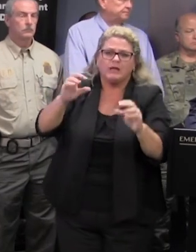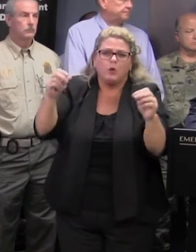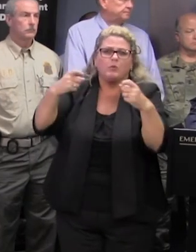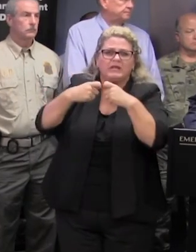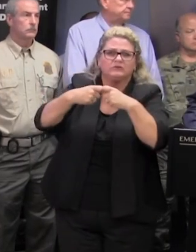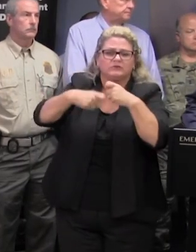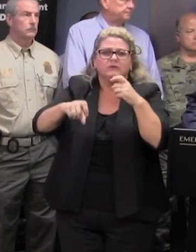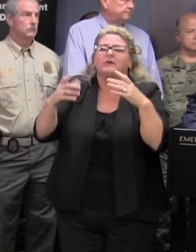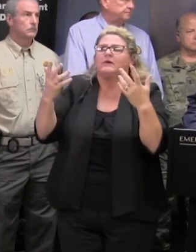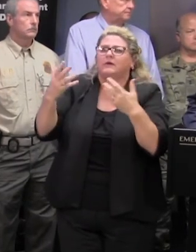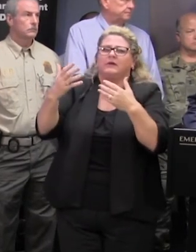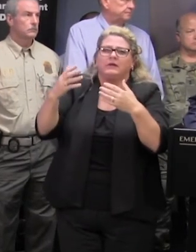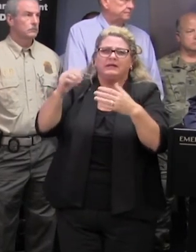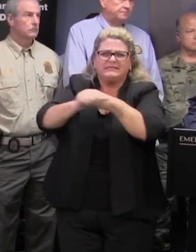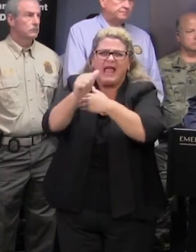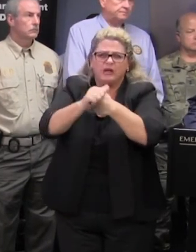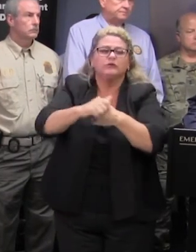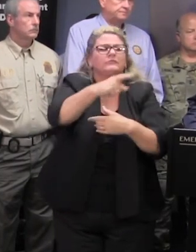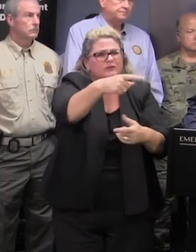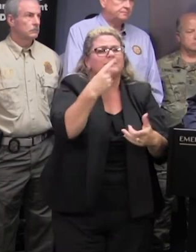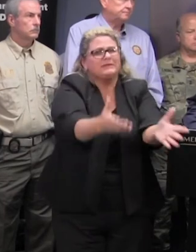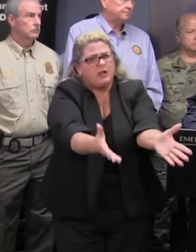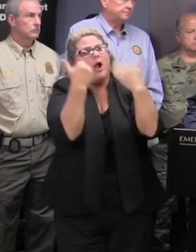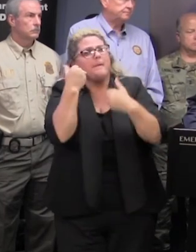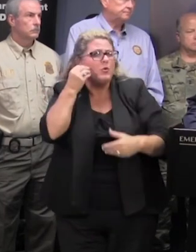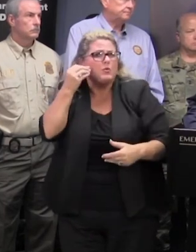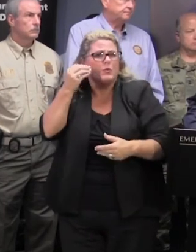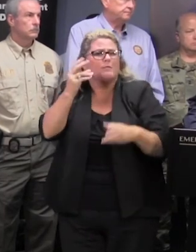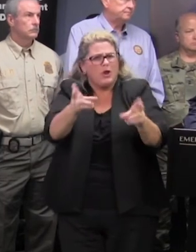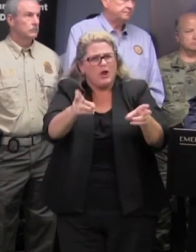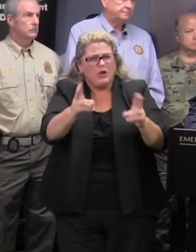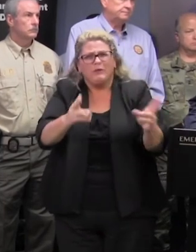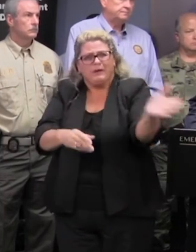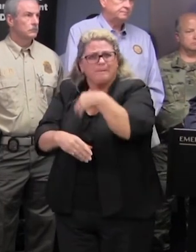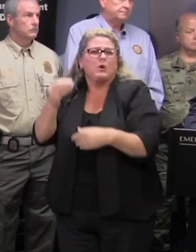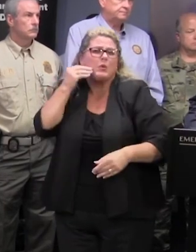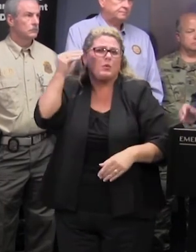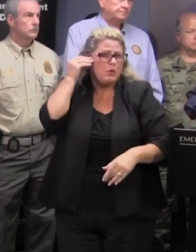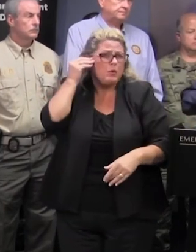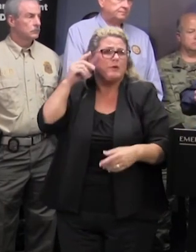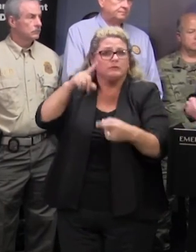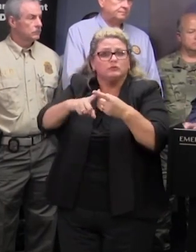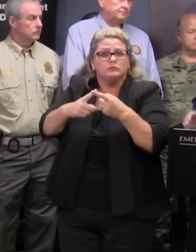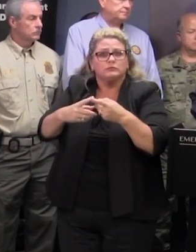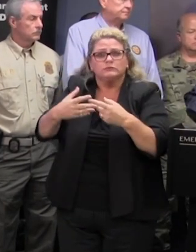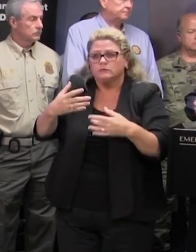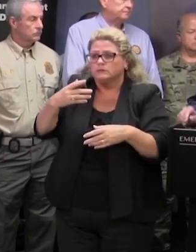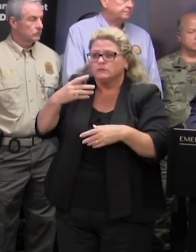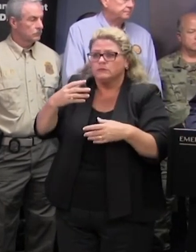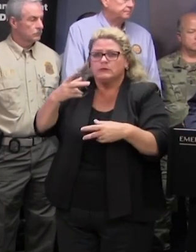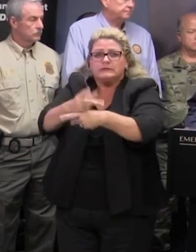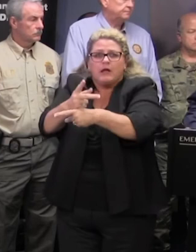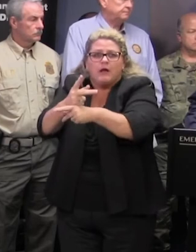other such dangers get back to their homes as quickly as they could uh in order to and to stock up and